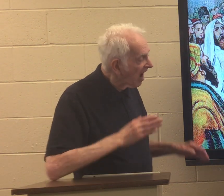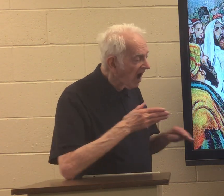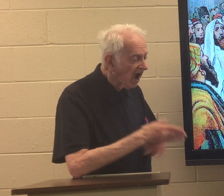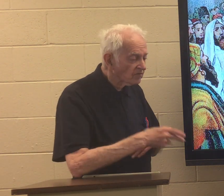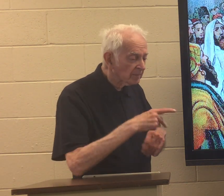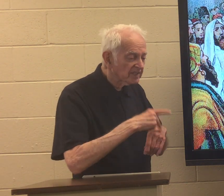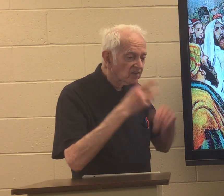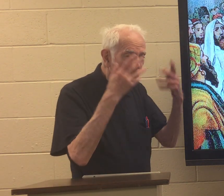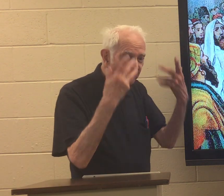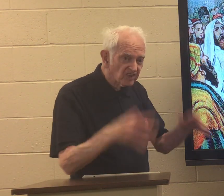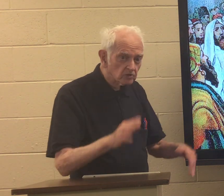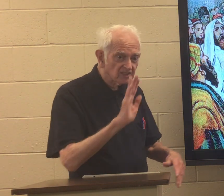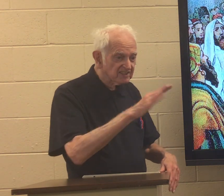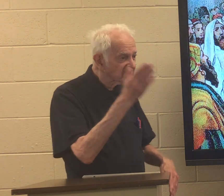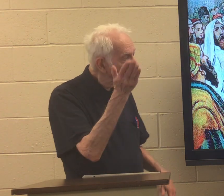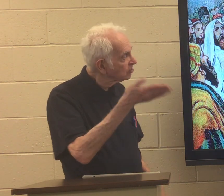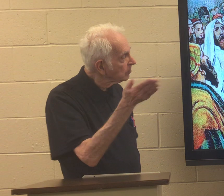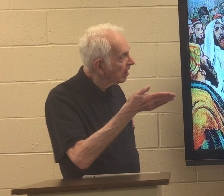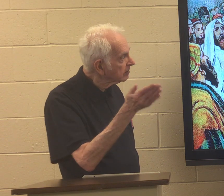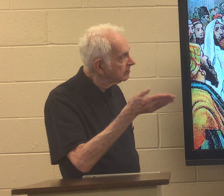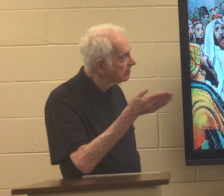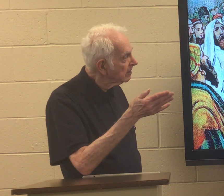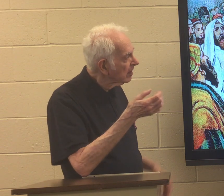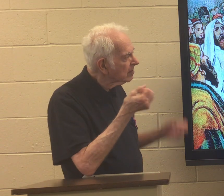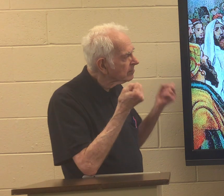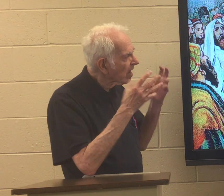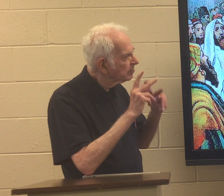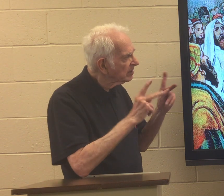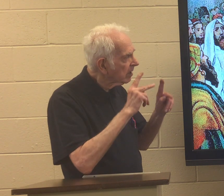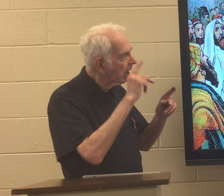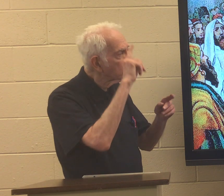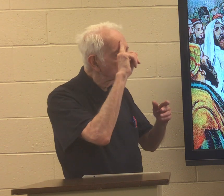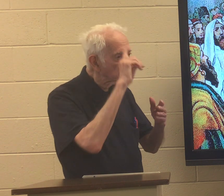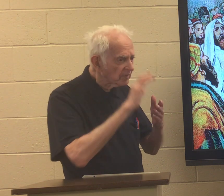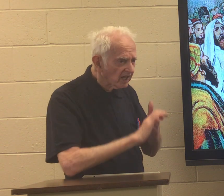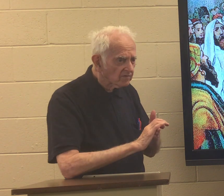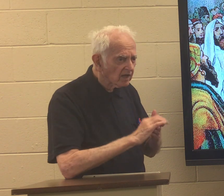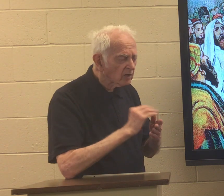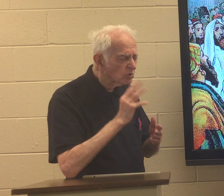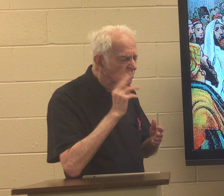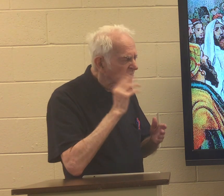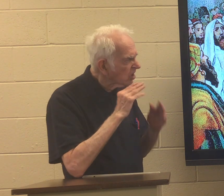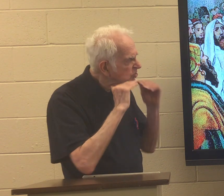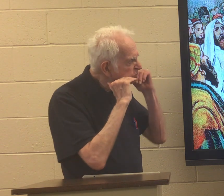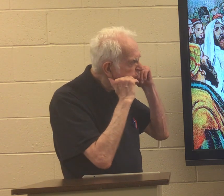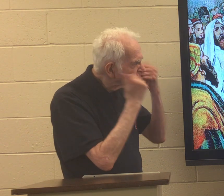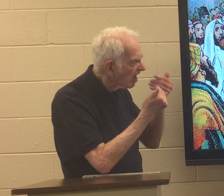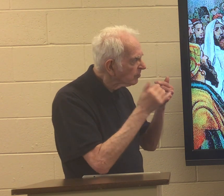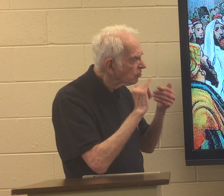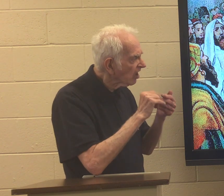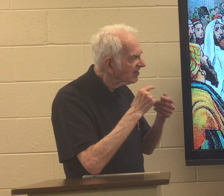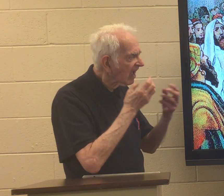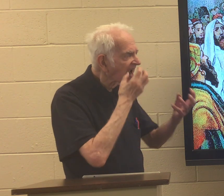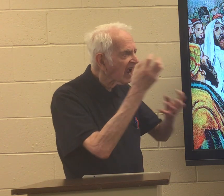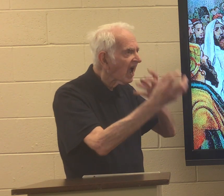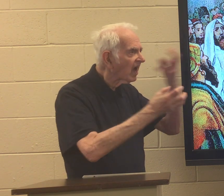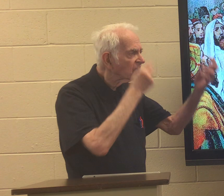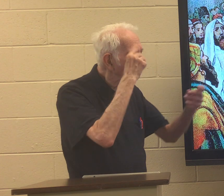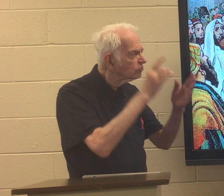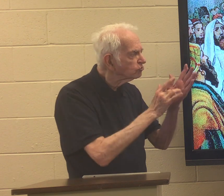after Peter finished his sermon many of the people believed and felt ashamed that they had